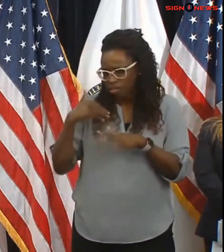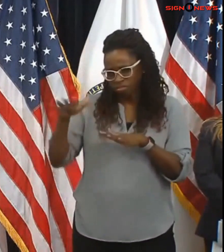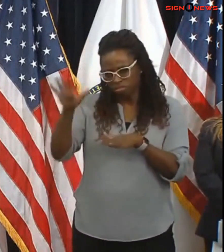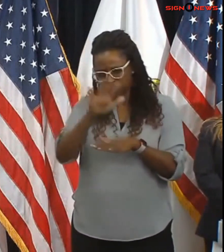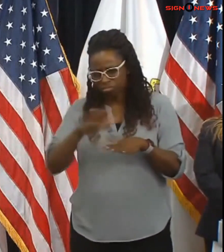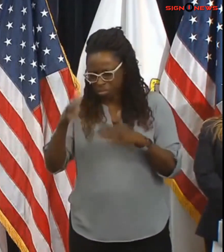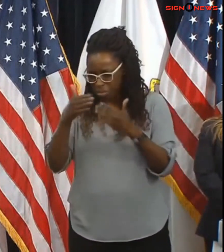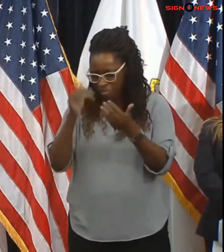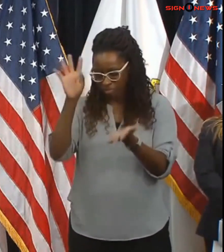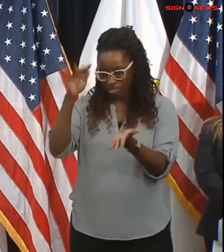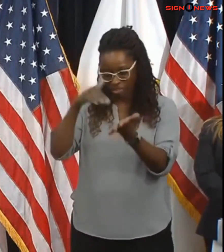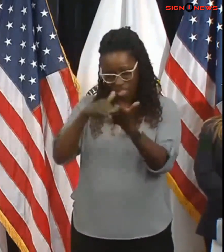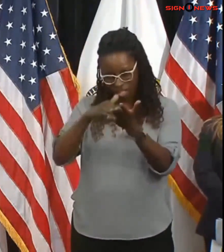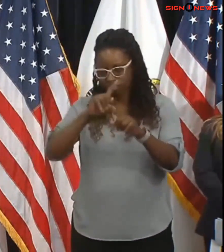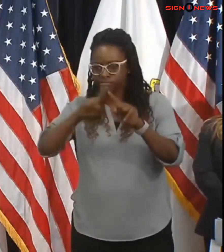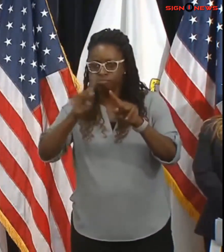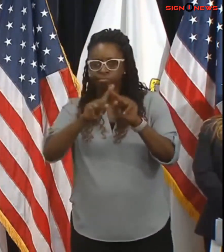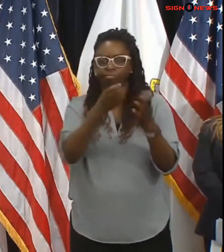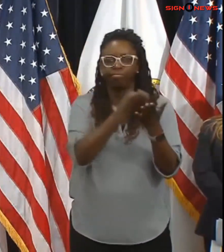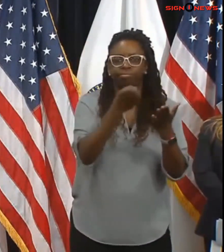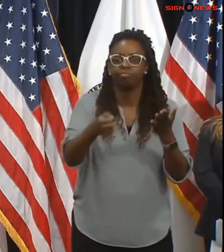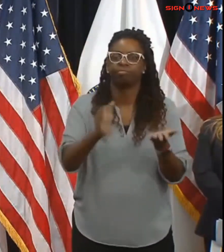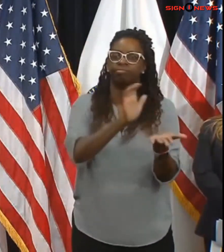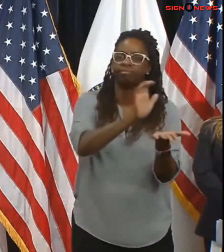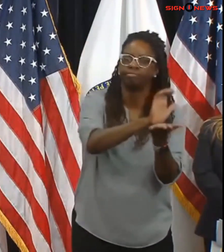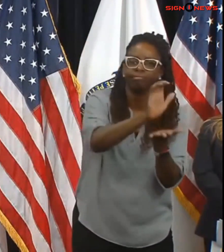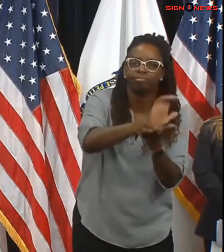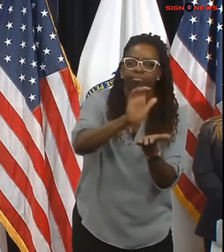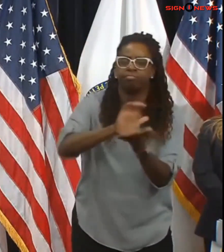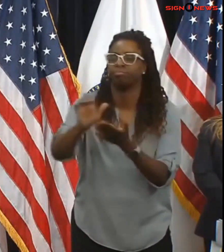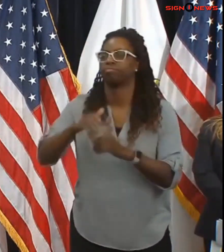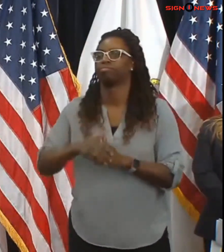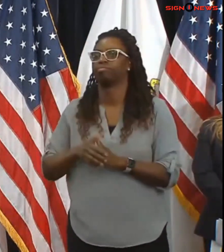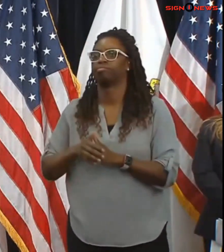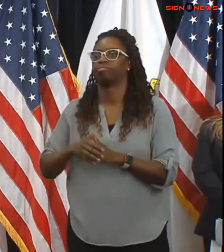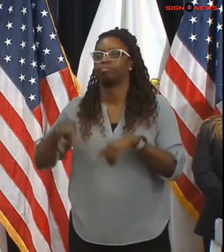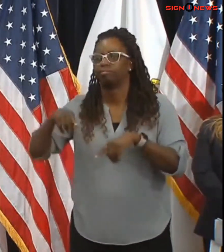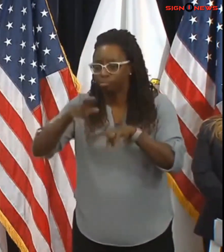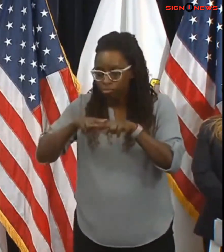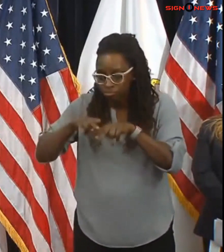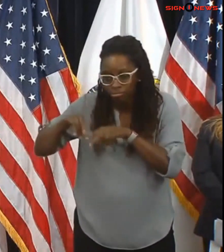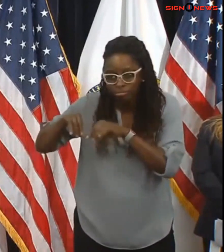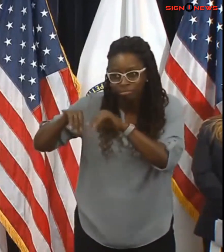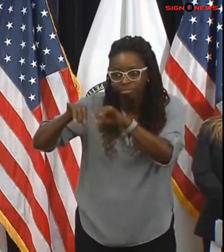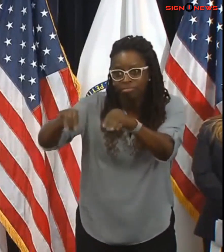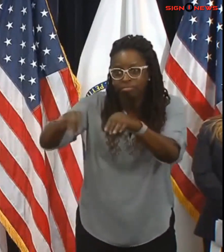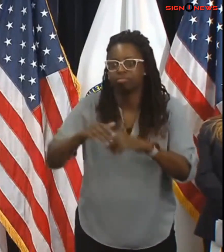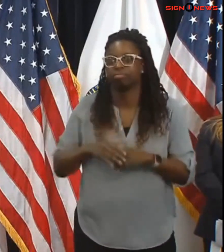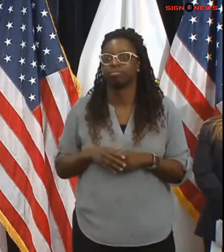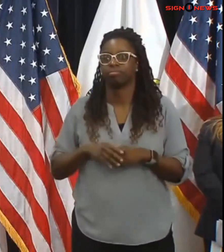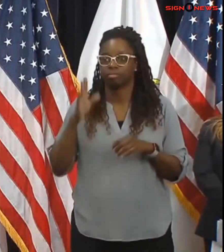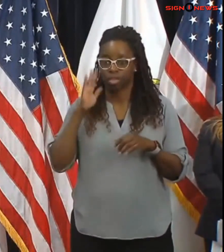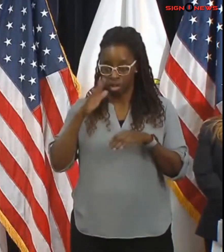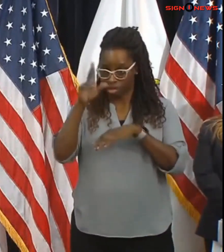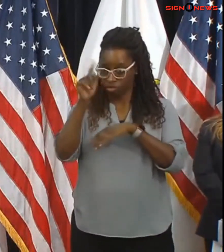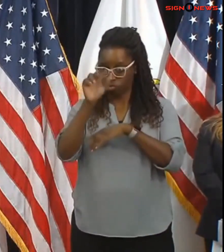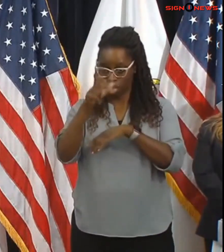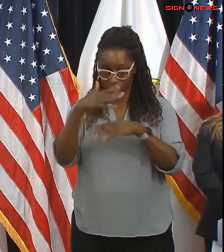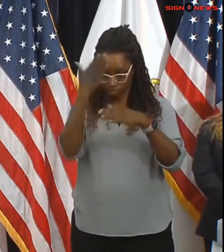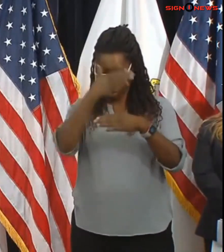plow and spreader combos, 2,100 plows and 460 front-end loaders. Secretary Tessler will talk a little more